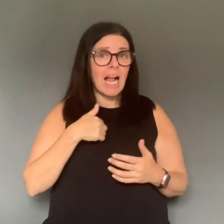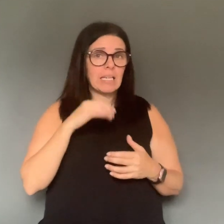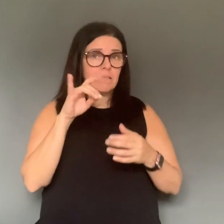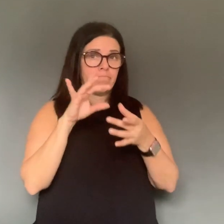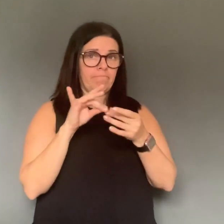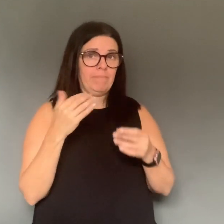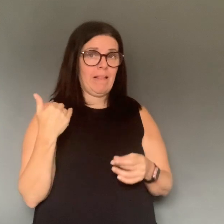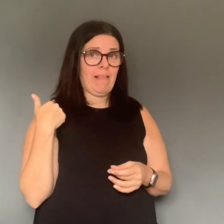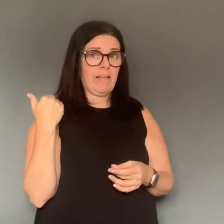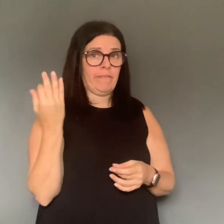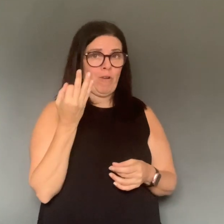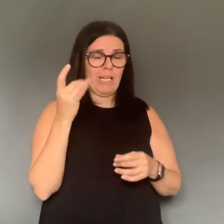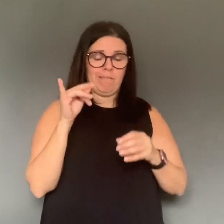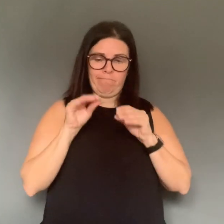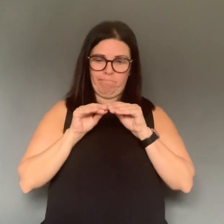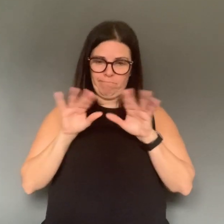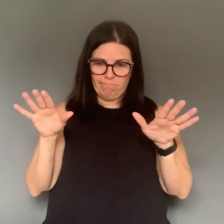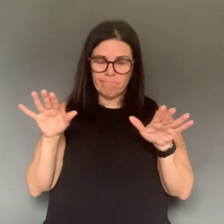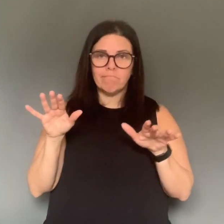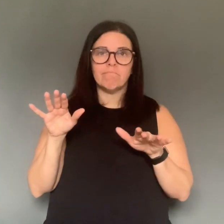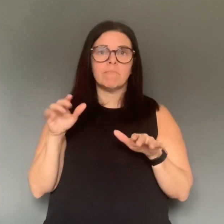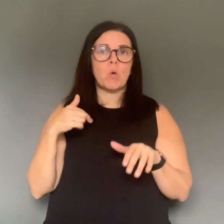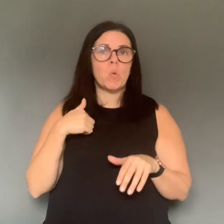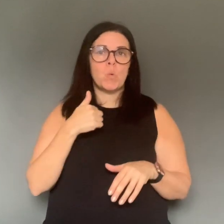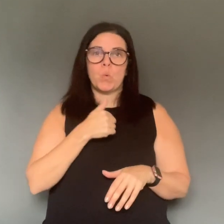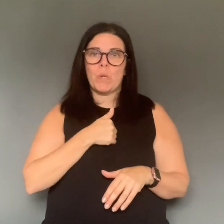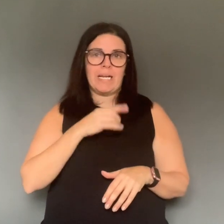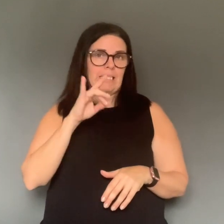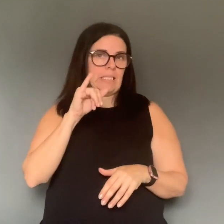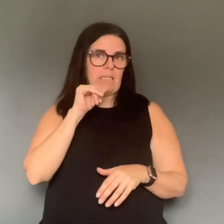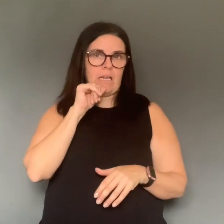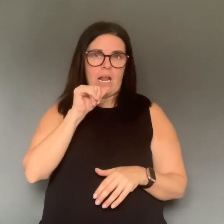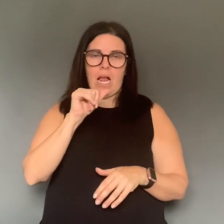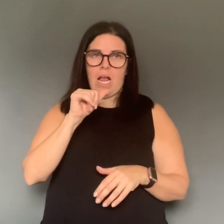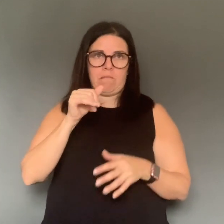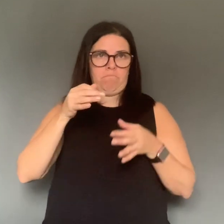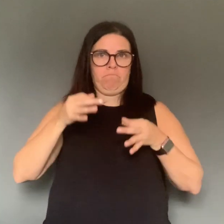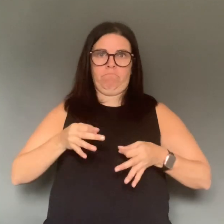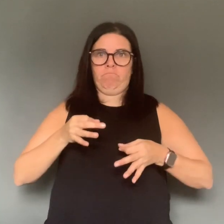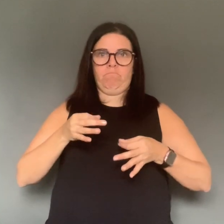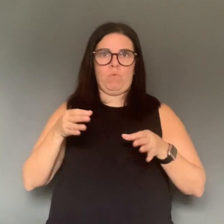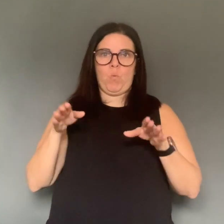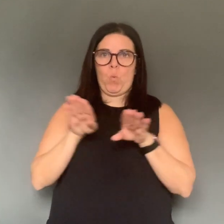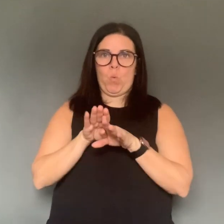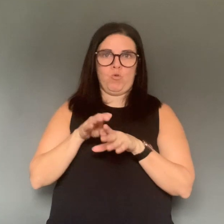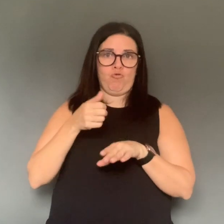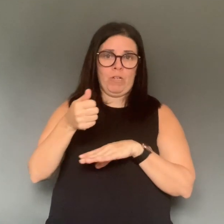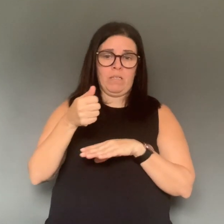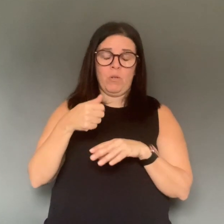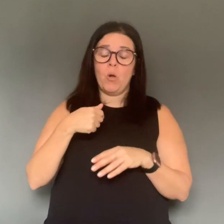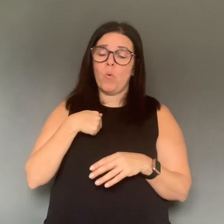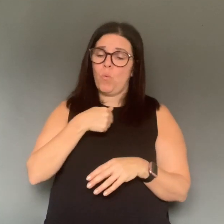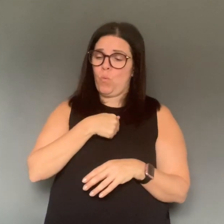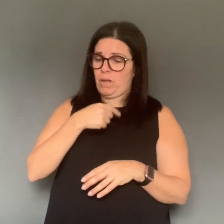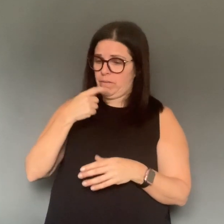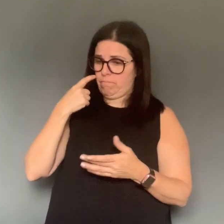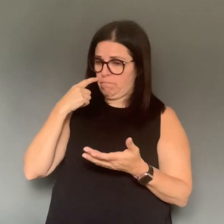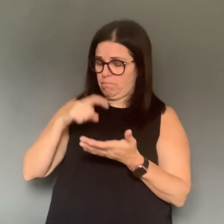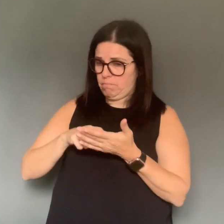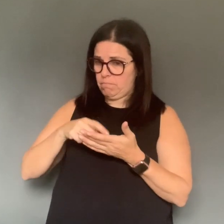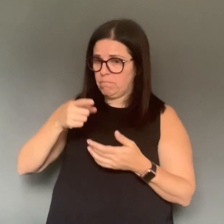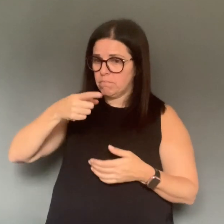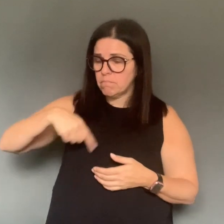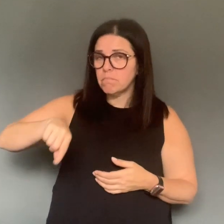on Friday that, we, we did not made that recommendations. I think it is an equity issue for people to get across the town.